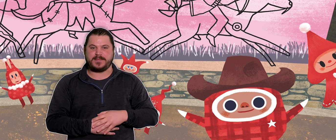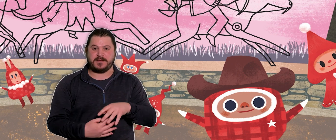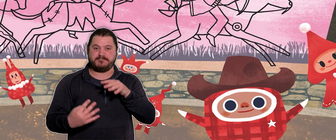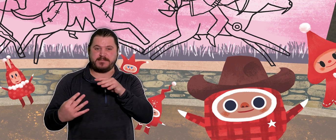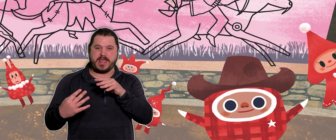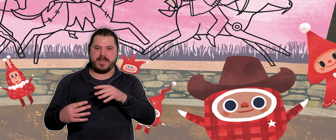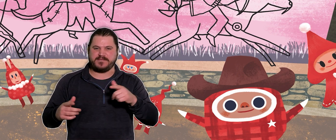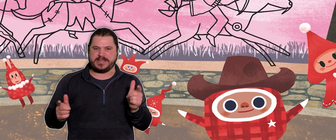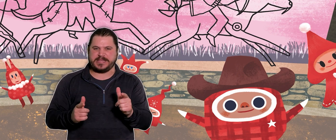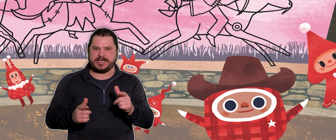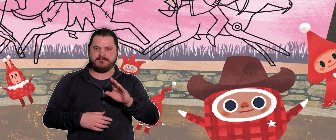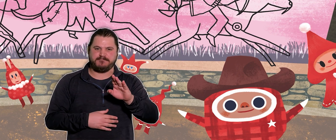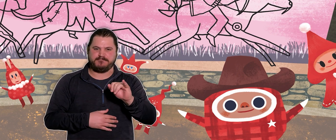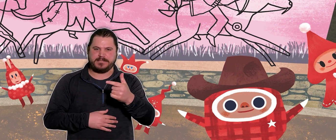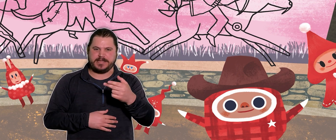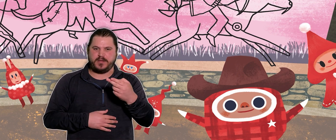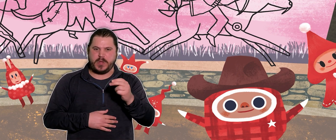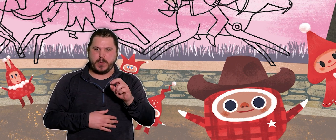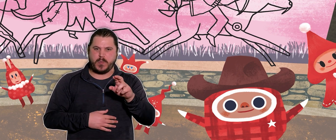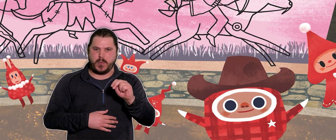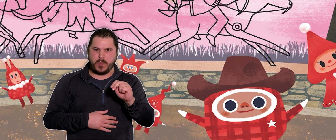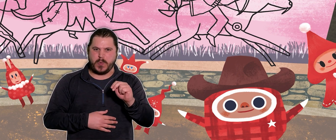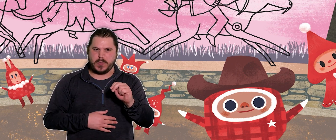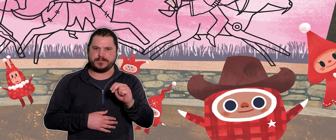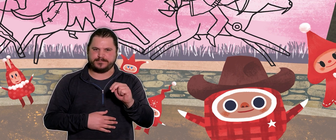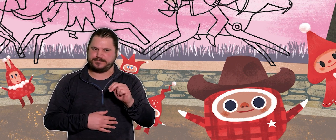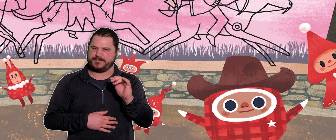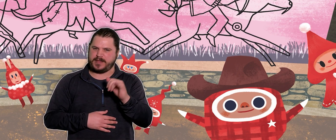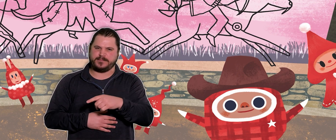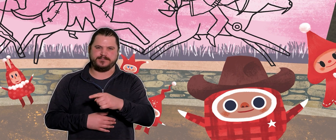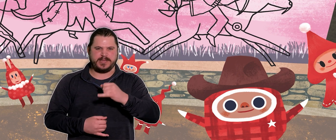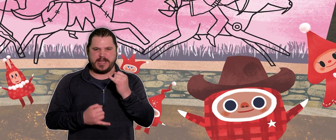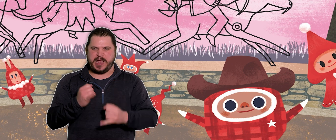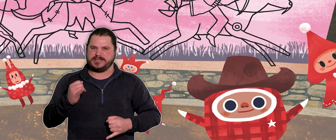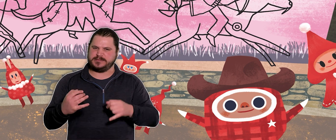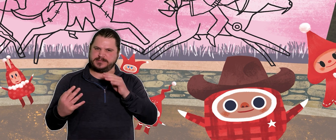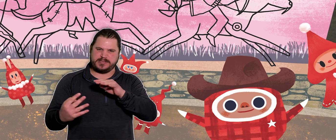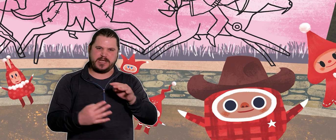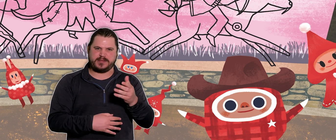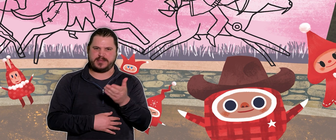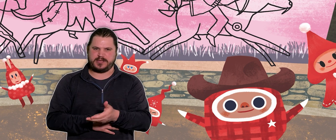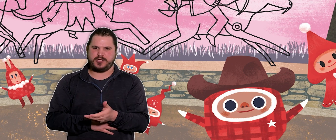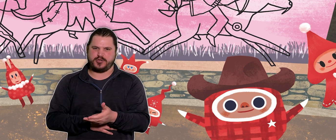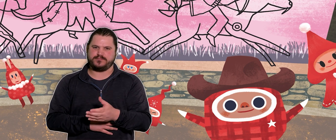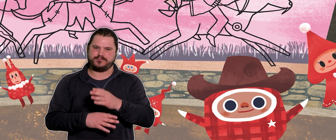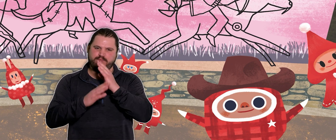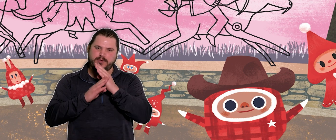Bighorn was Custer's last stand. It was silent and thoughtful across the whole land.